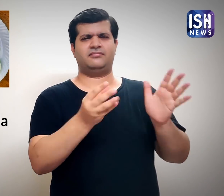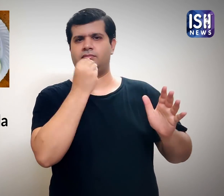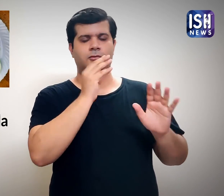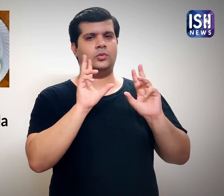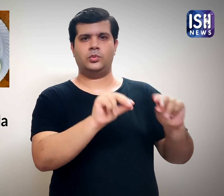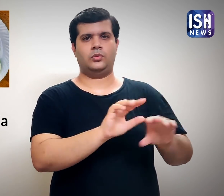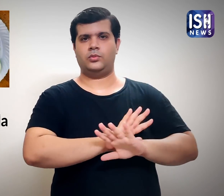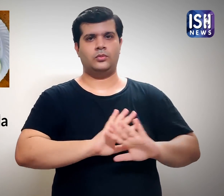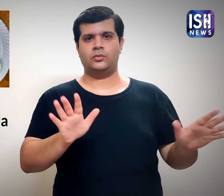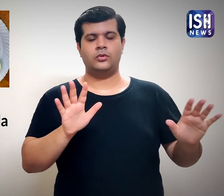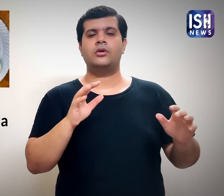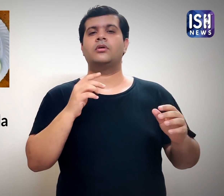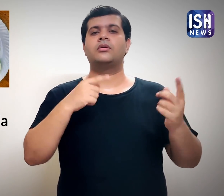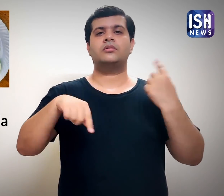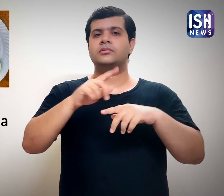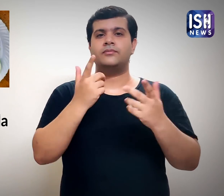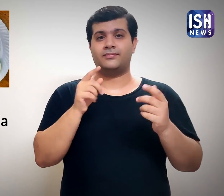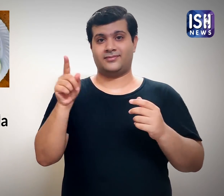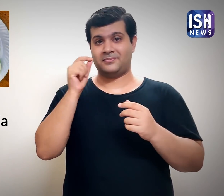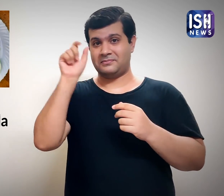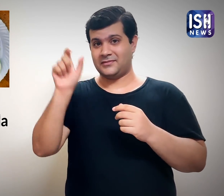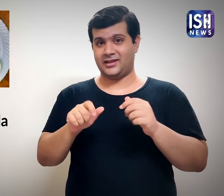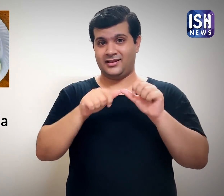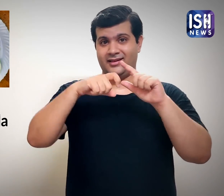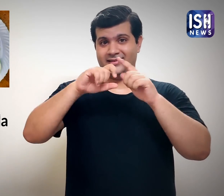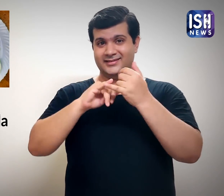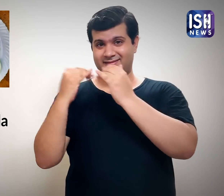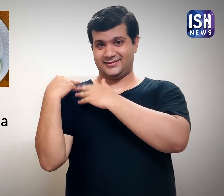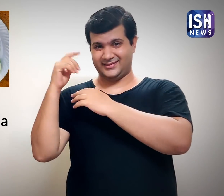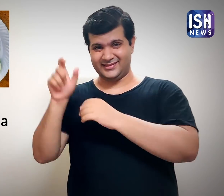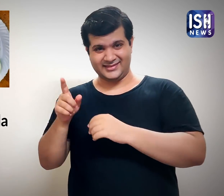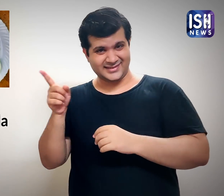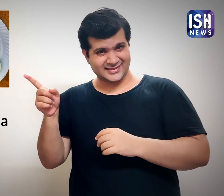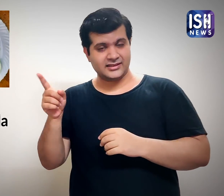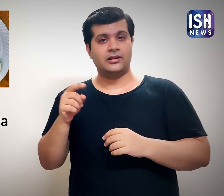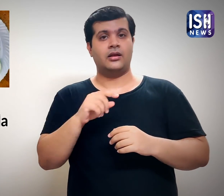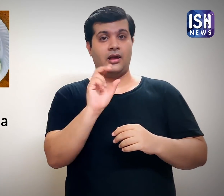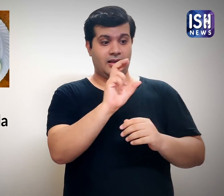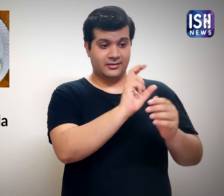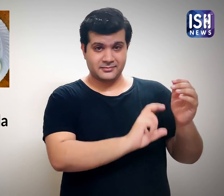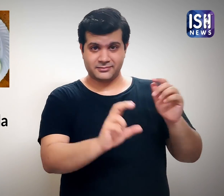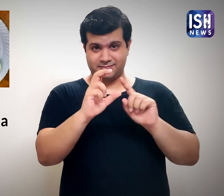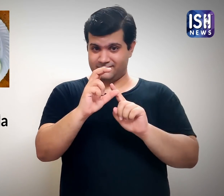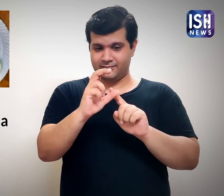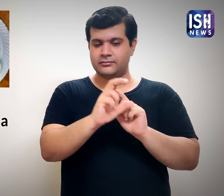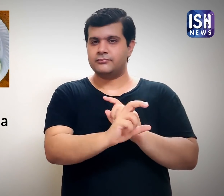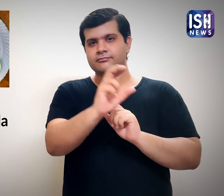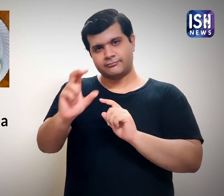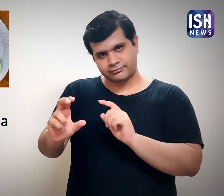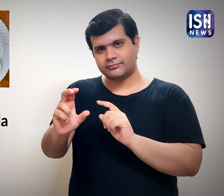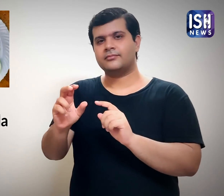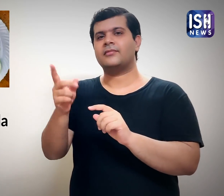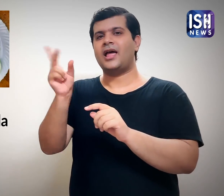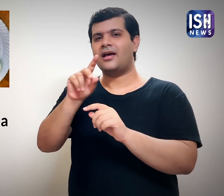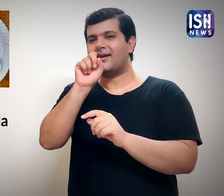They decided not to eat them. 3. Shihabuddin decided to hatch some of the eggs laid by the hen.